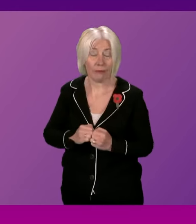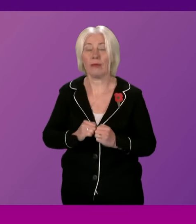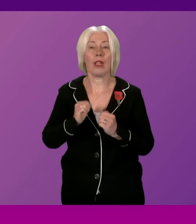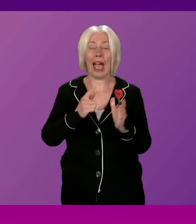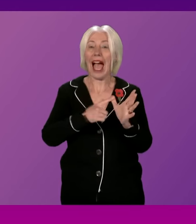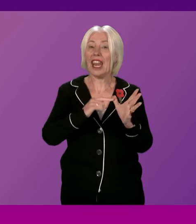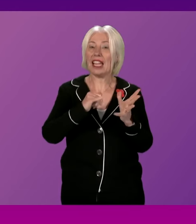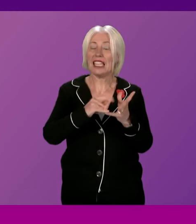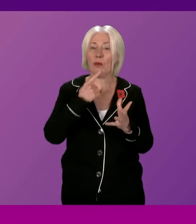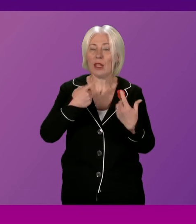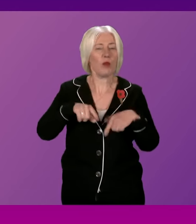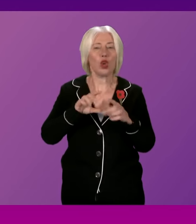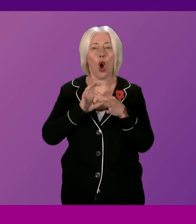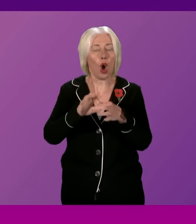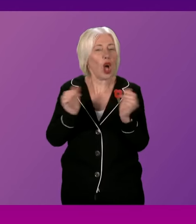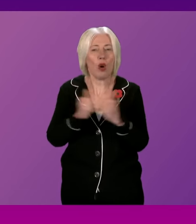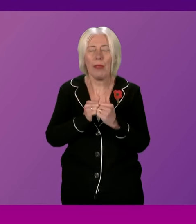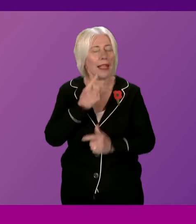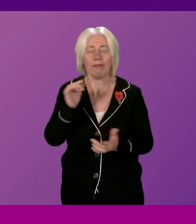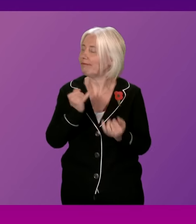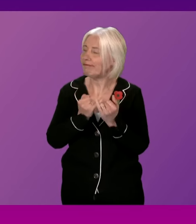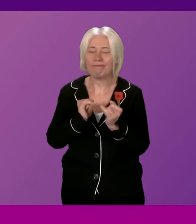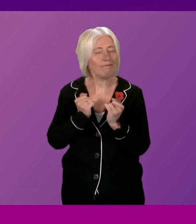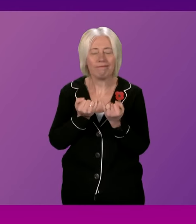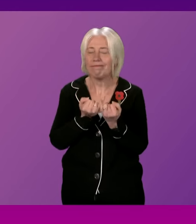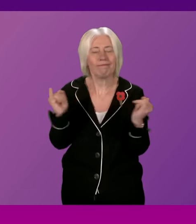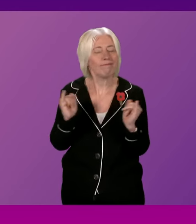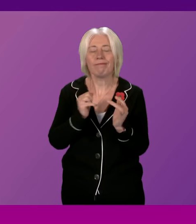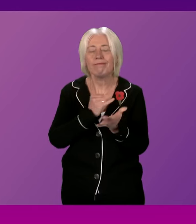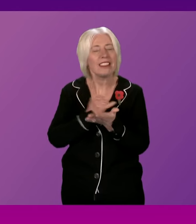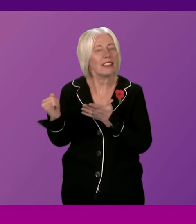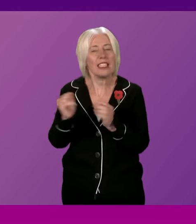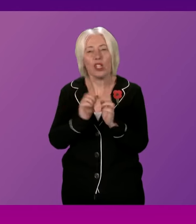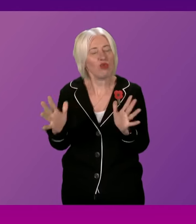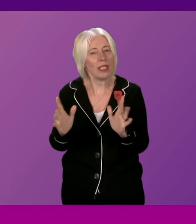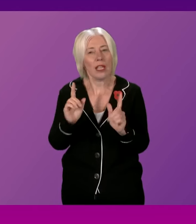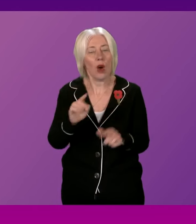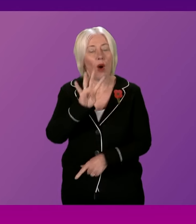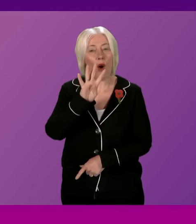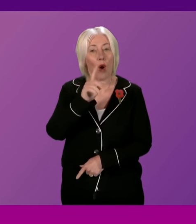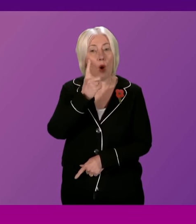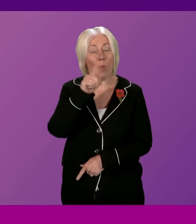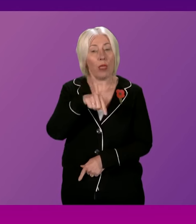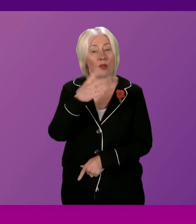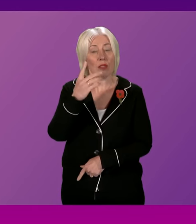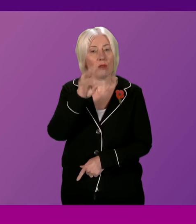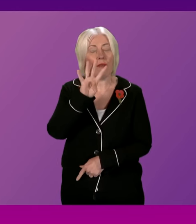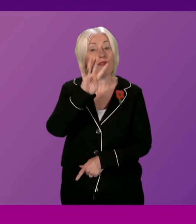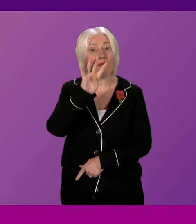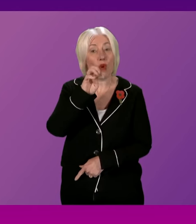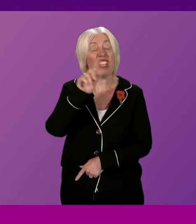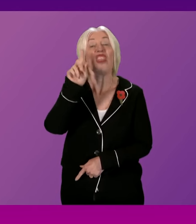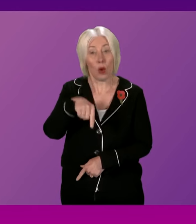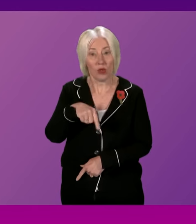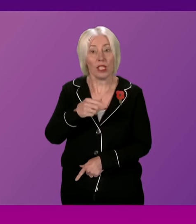that we are not complying. I disagree with that wholeheartedly. We have handed over 14,000 WhatsApp messages. I have handed